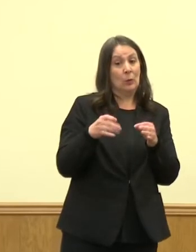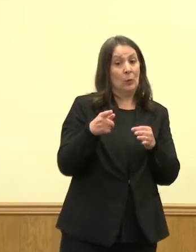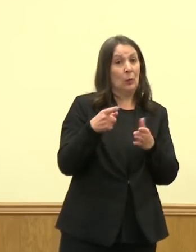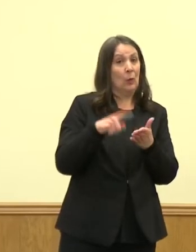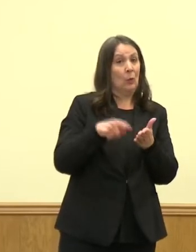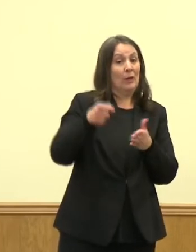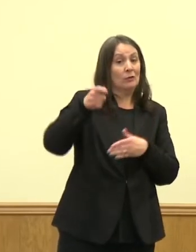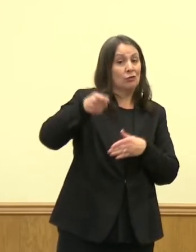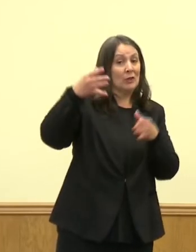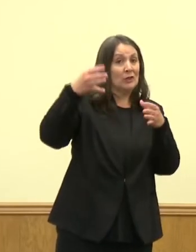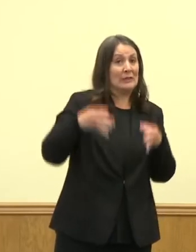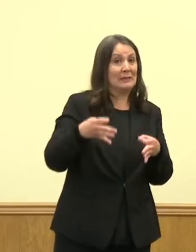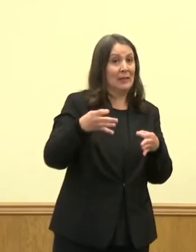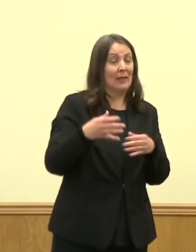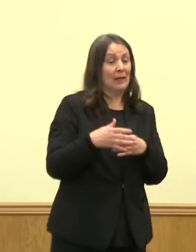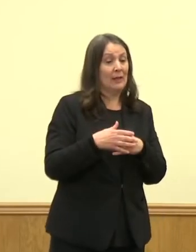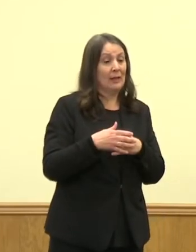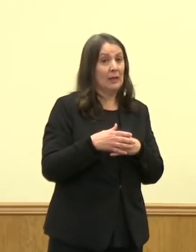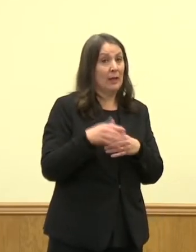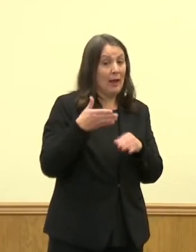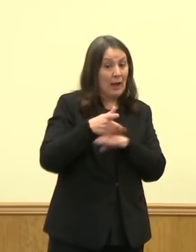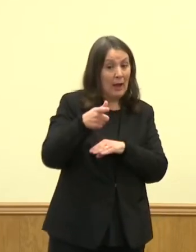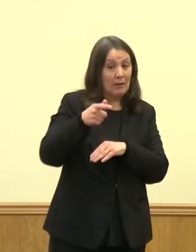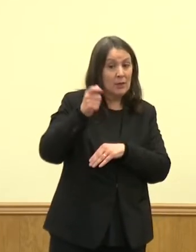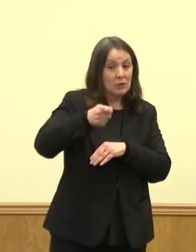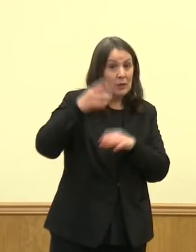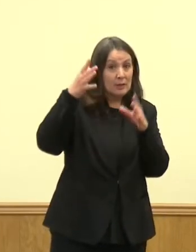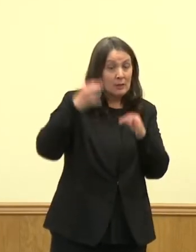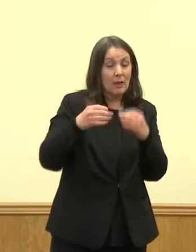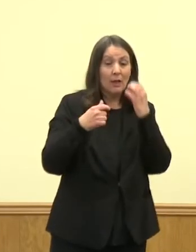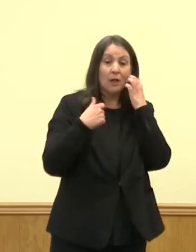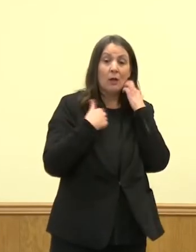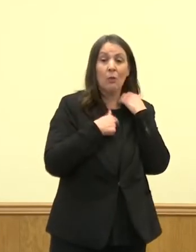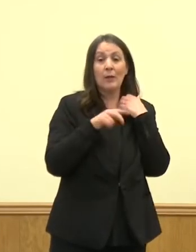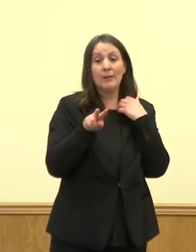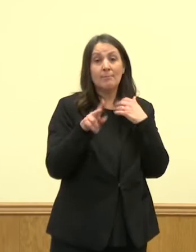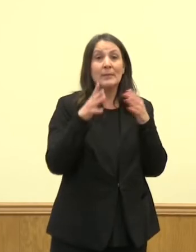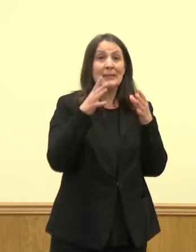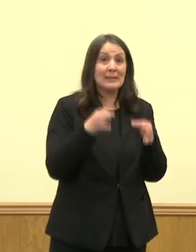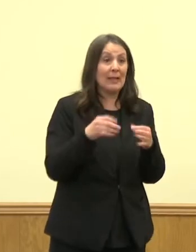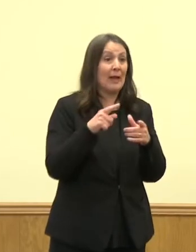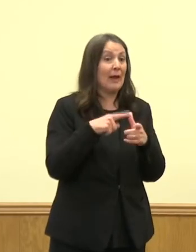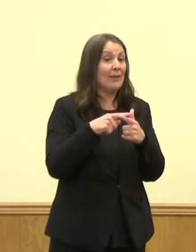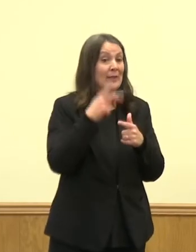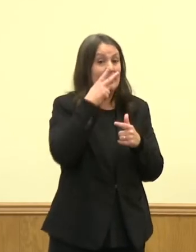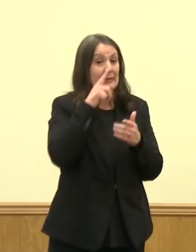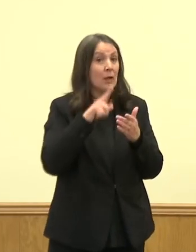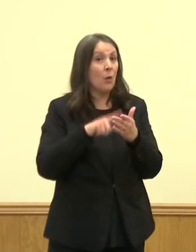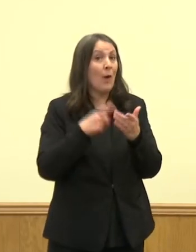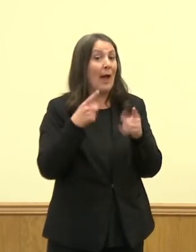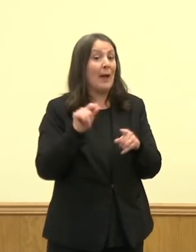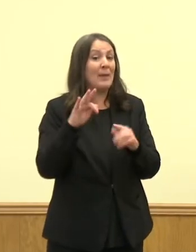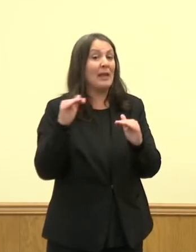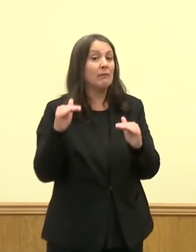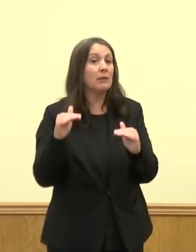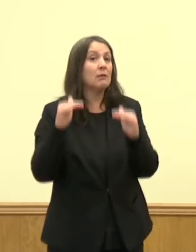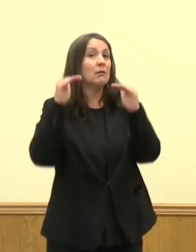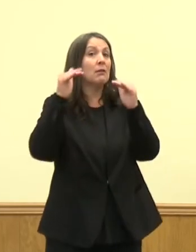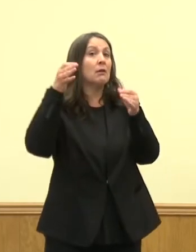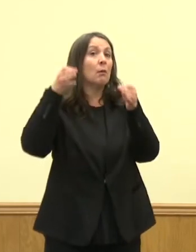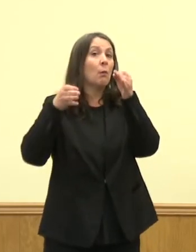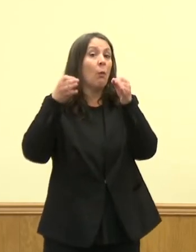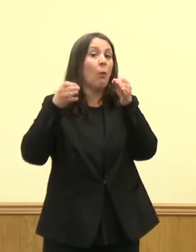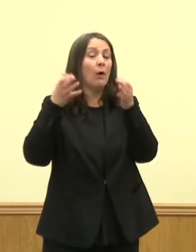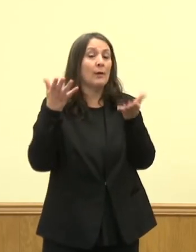And from there, we will respond, and then we will wait until the appellate court has their ruling. Each school district